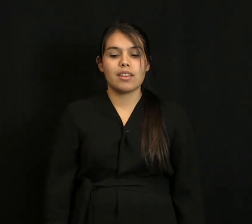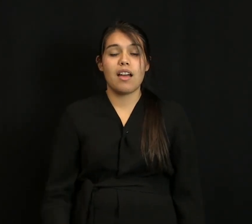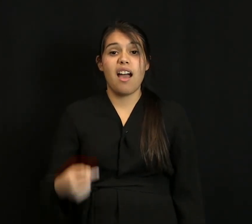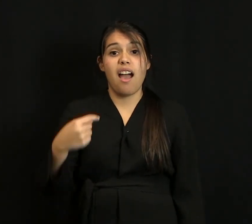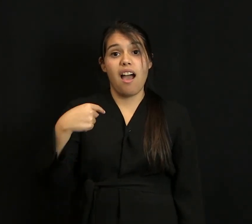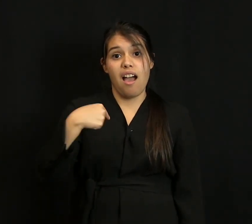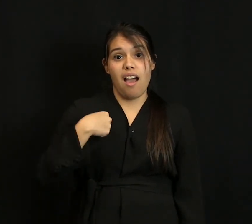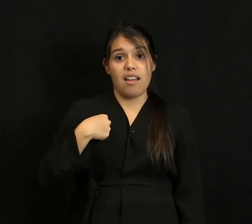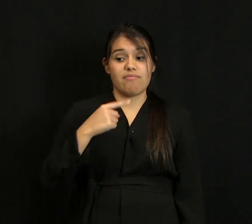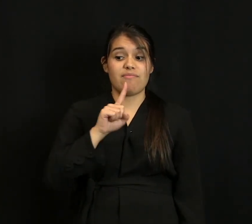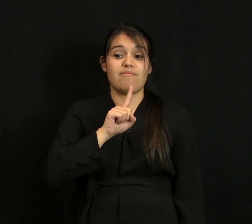I left that night.